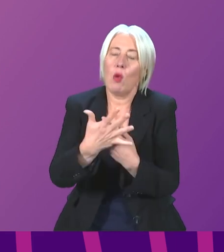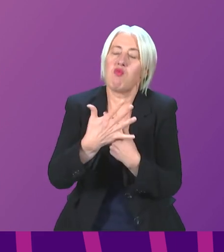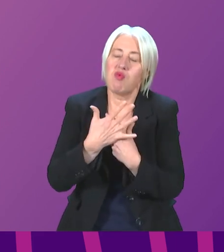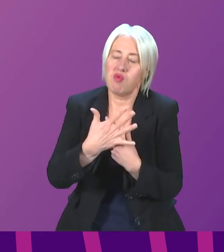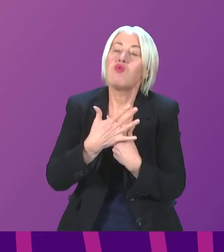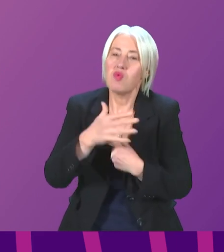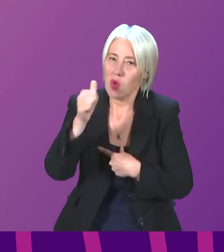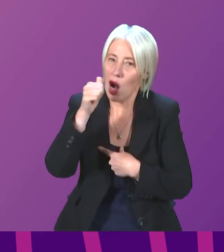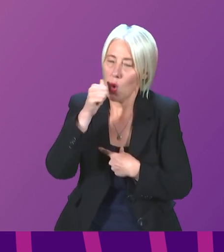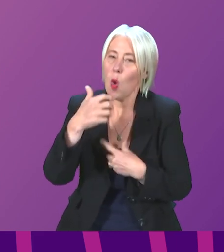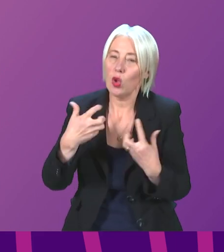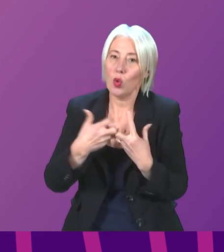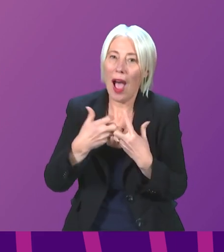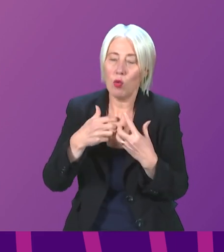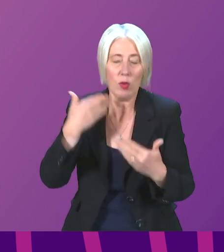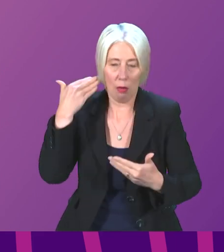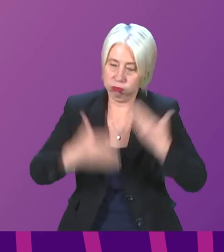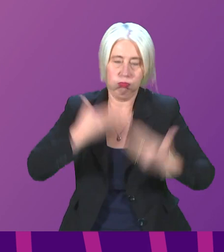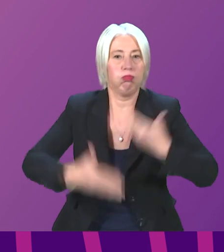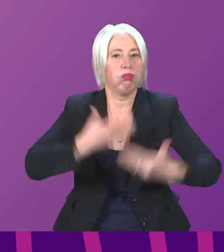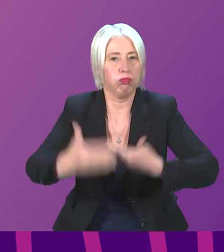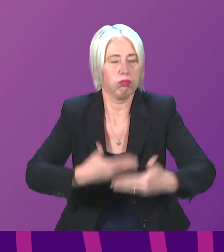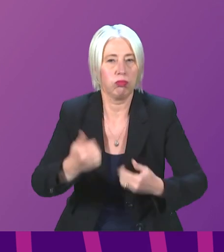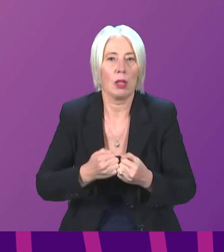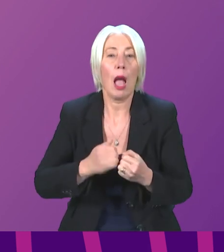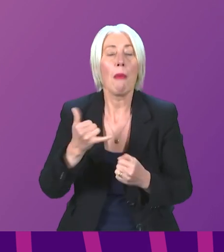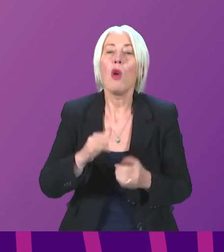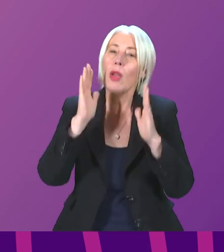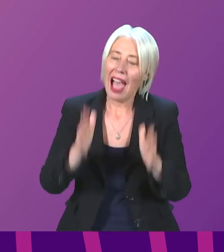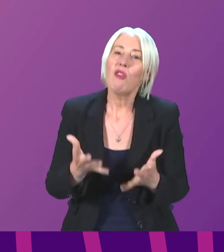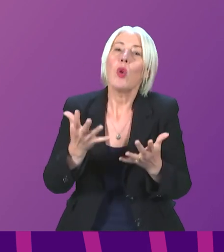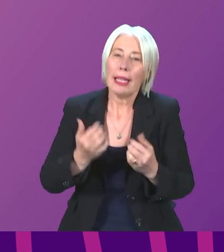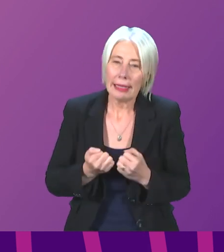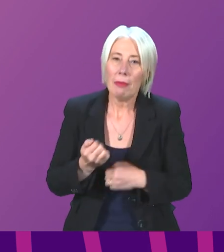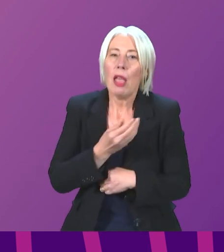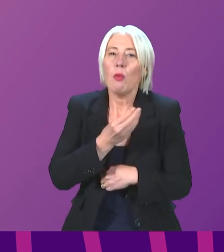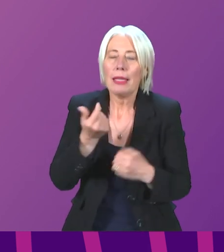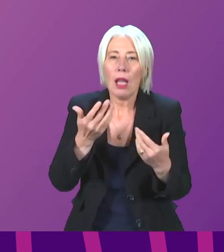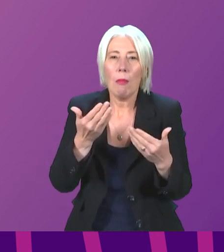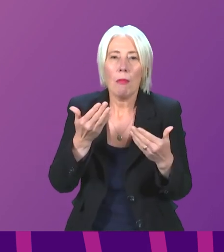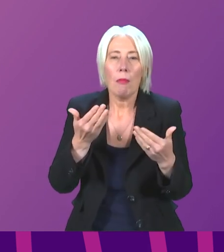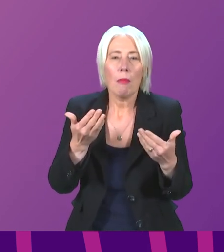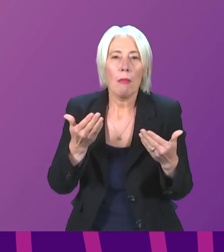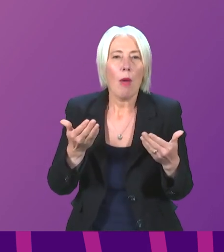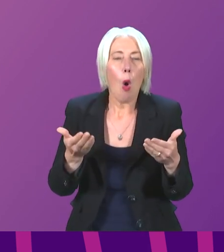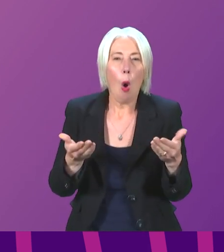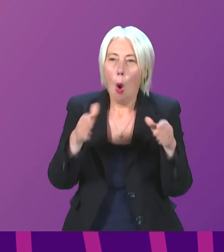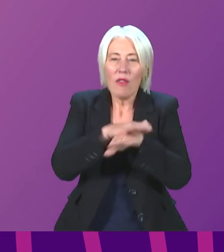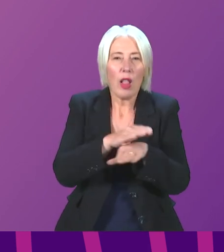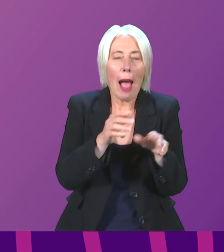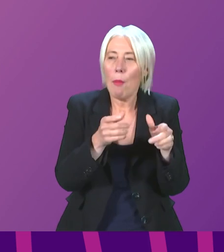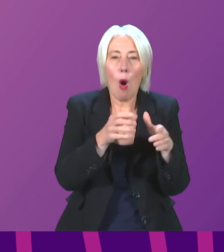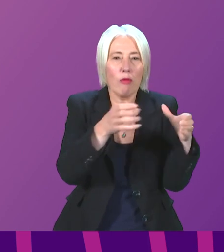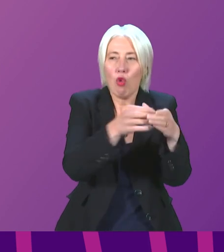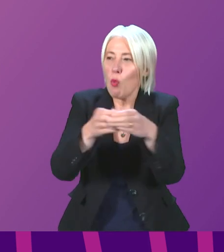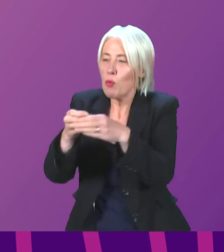and in order to achieve the pace we need, we may need to accept there may well be some overlaps of cohorts receiving their vaccines,